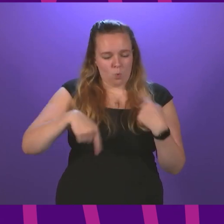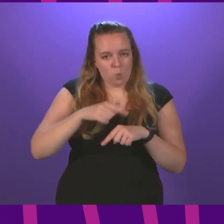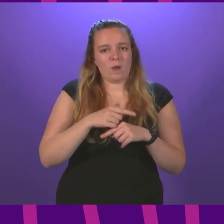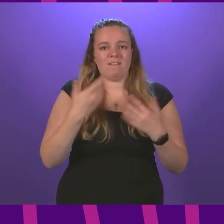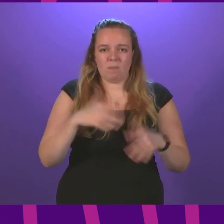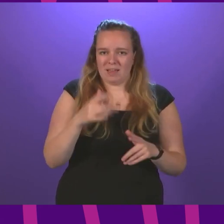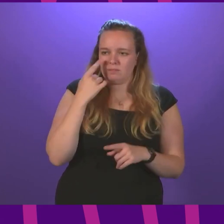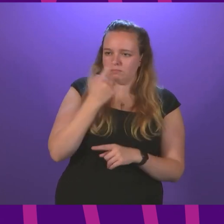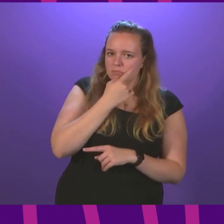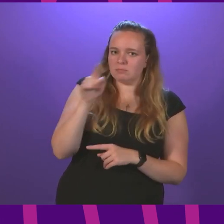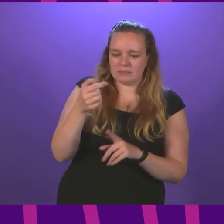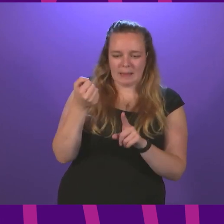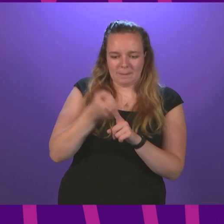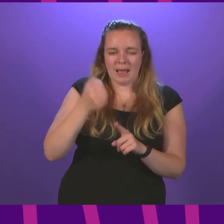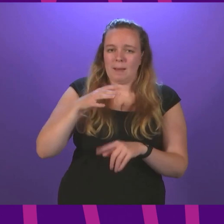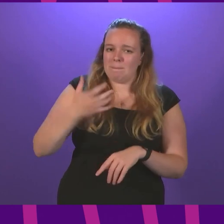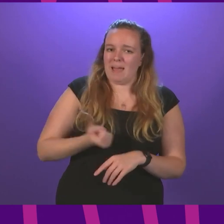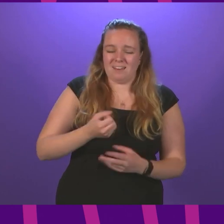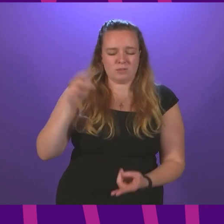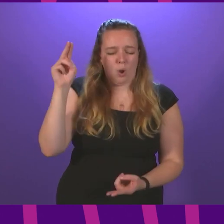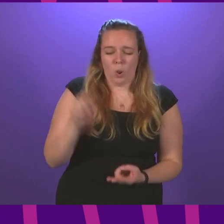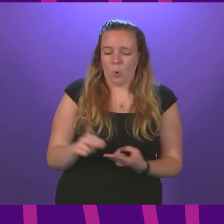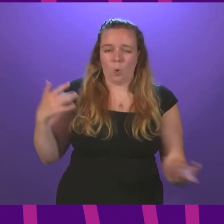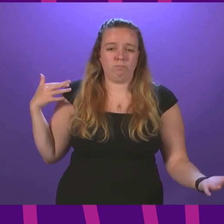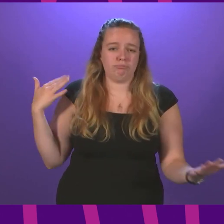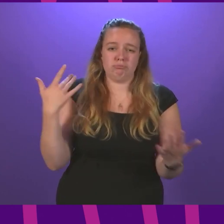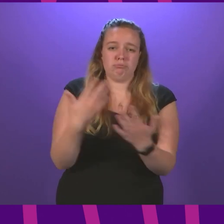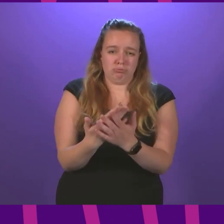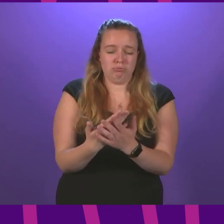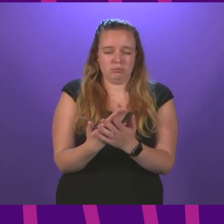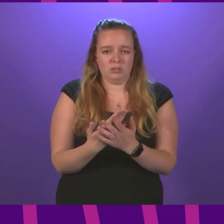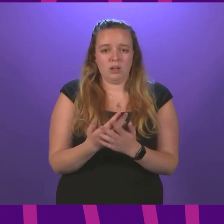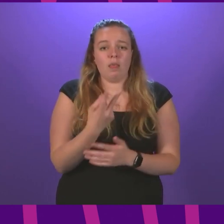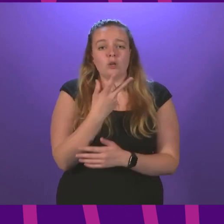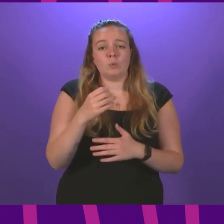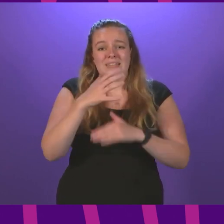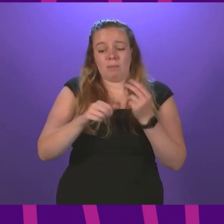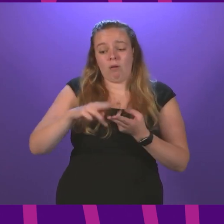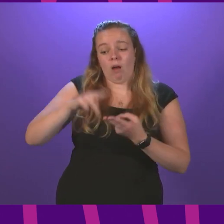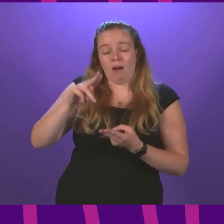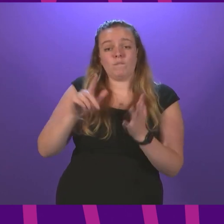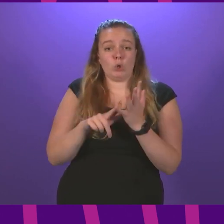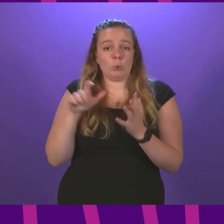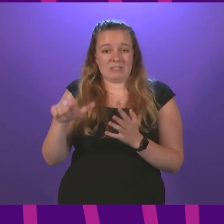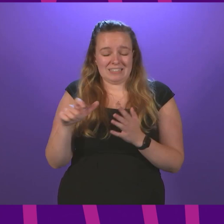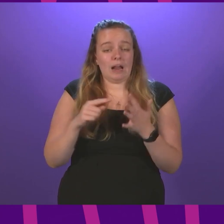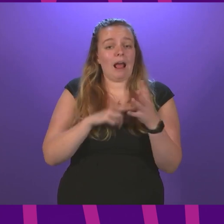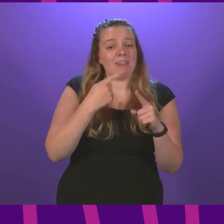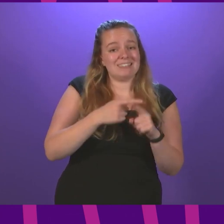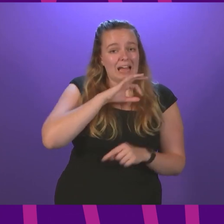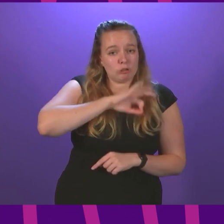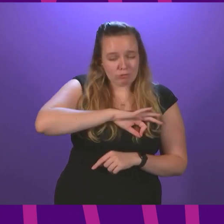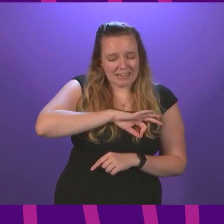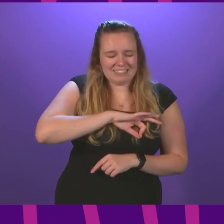of benefits being too low over many years. The 20-point uplift to universal credit and to tax credits